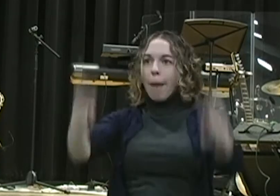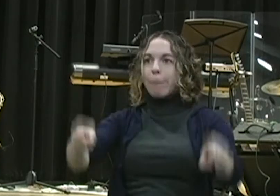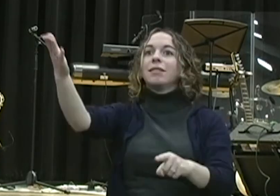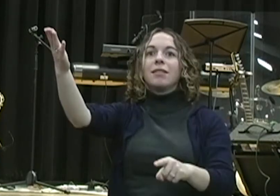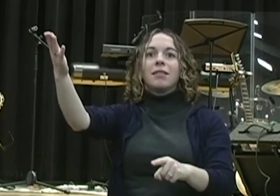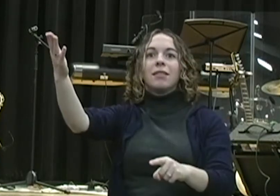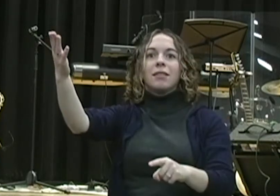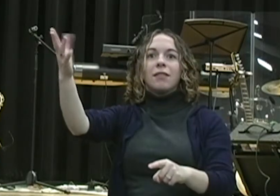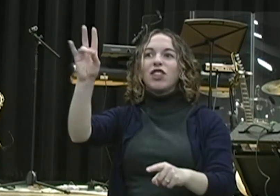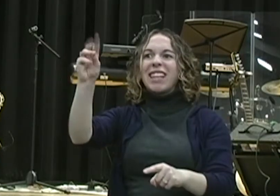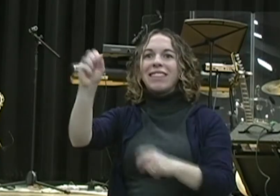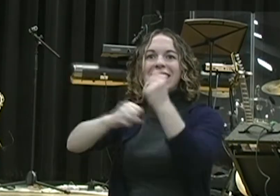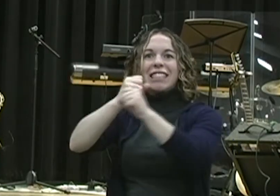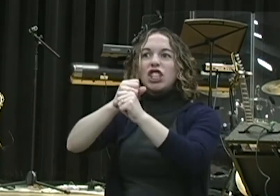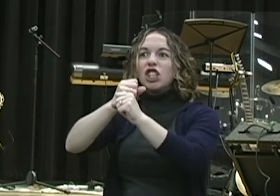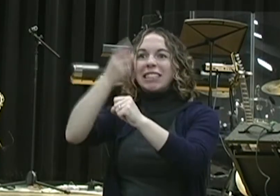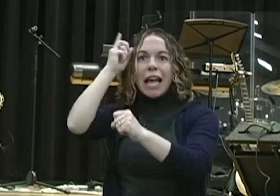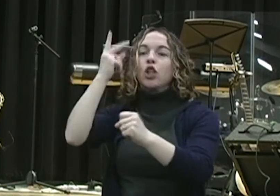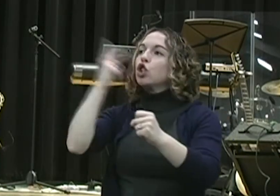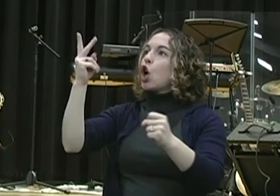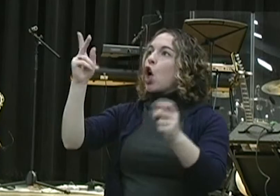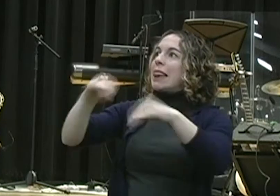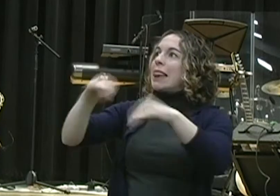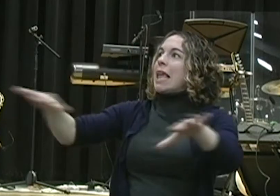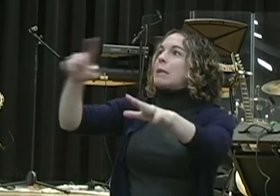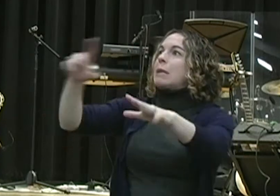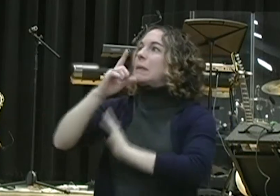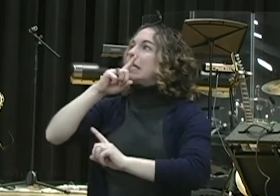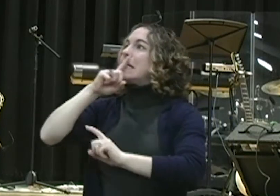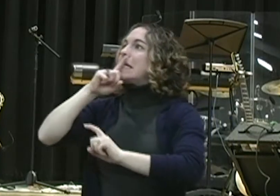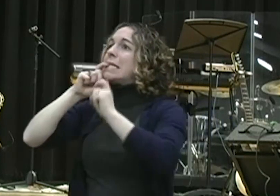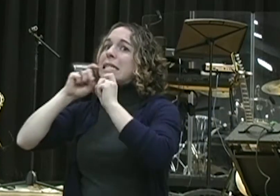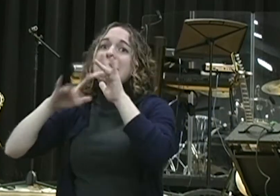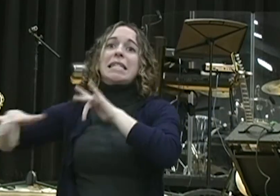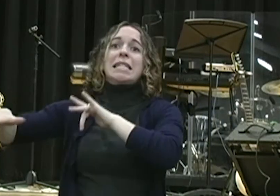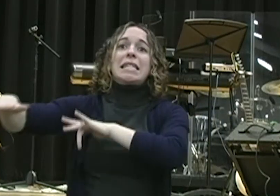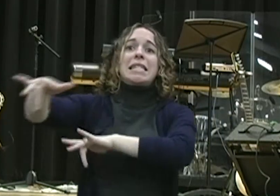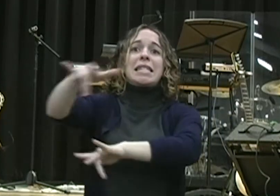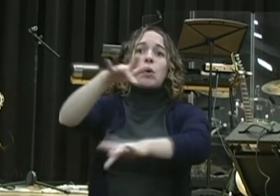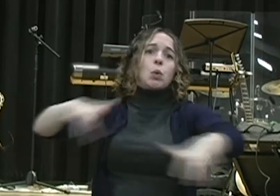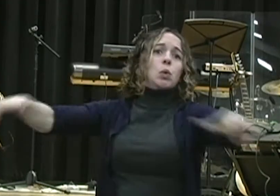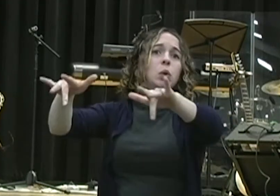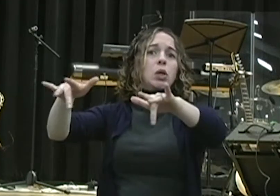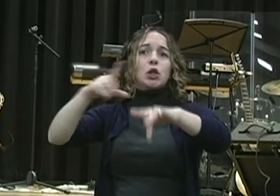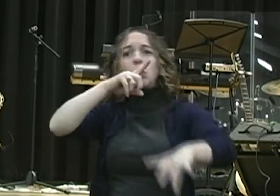events, national happenings. You know, how many people are moved to pray when you watch the news or